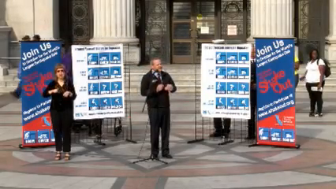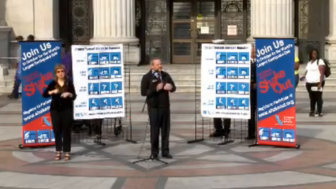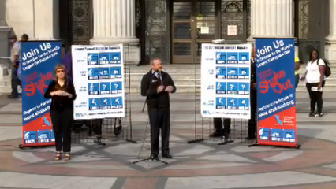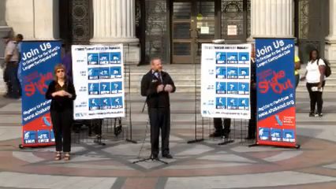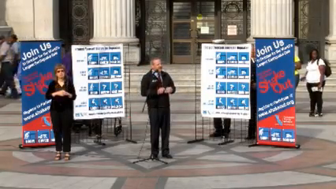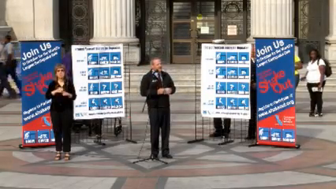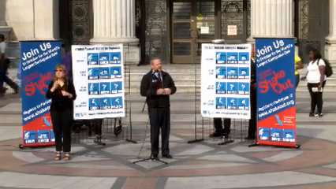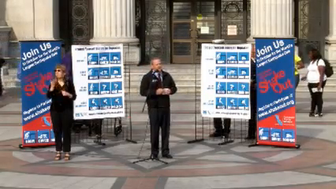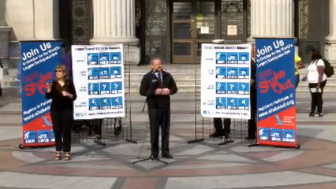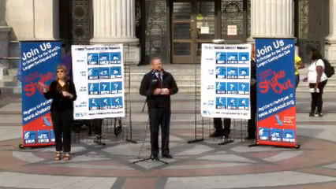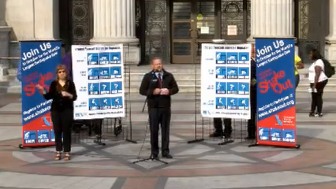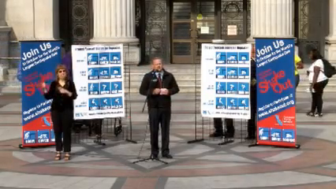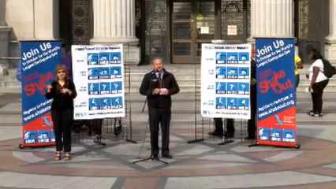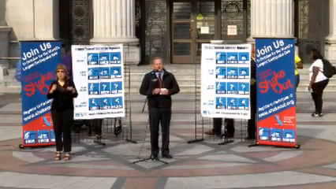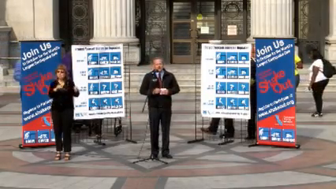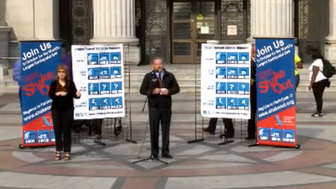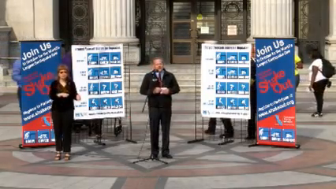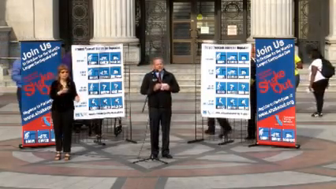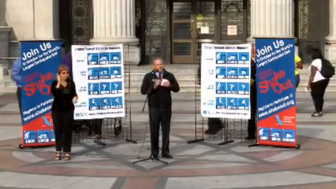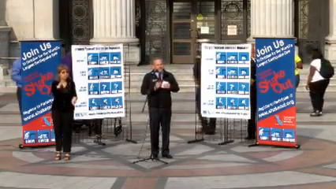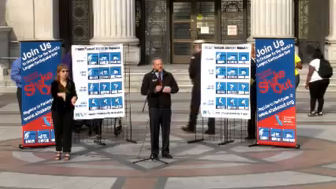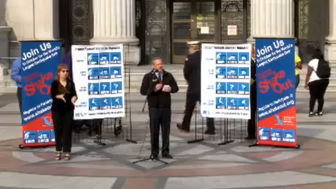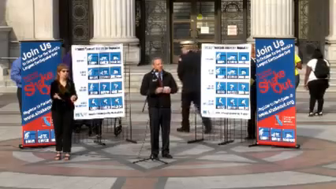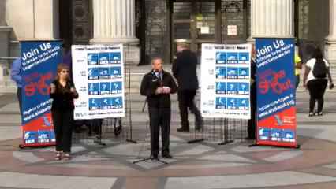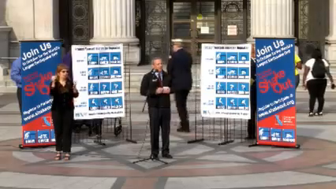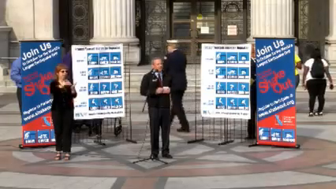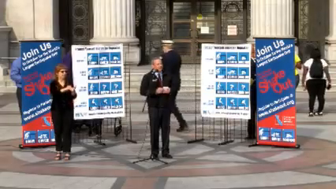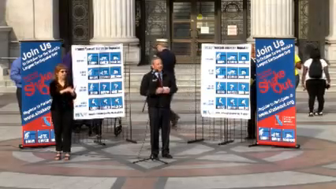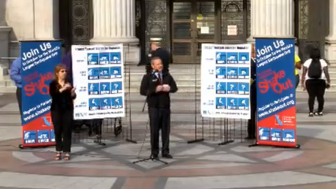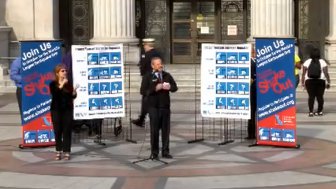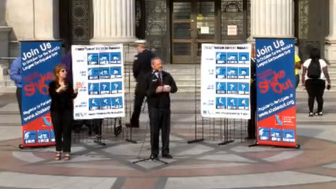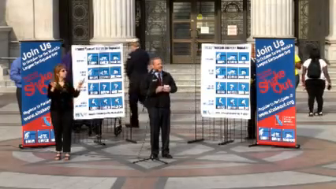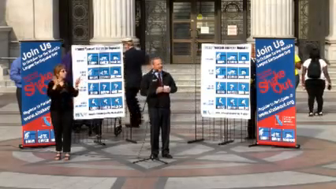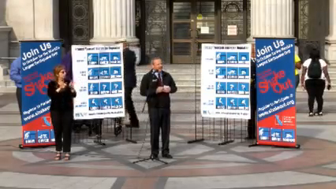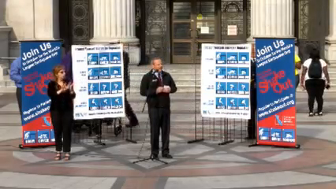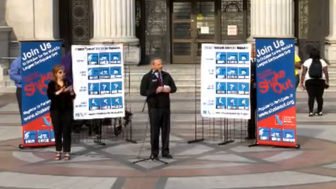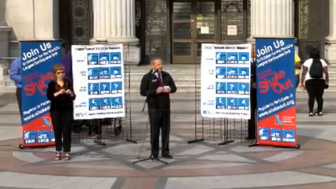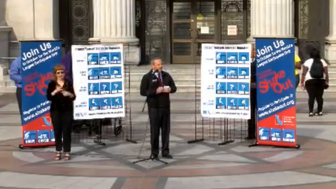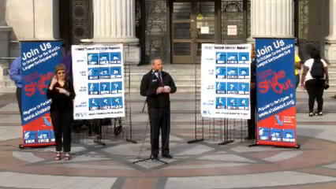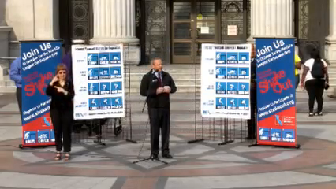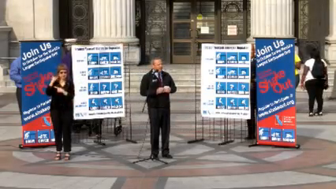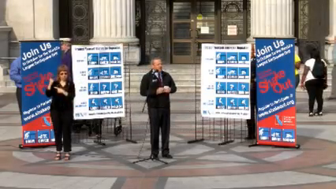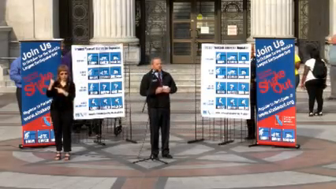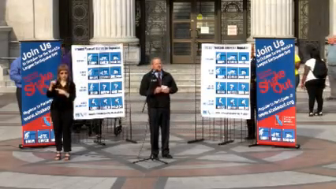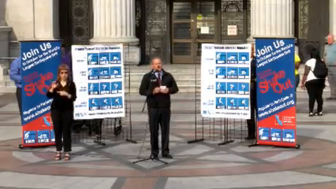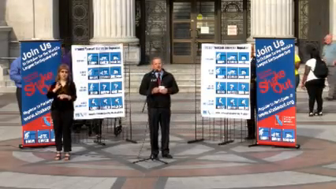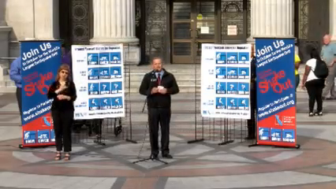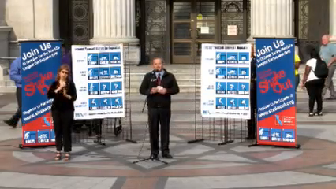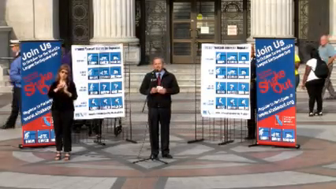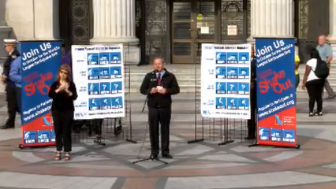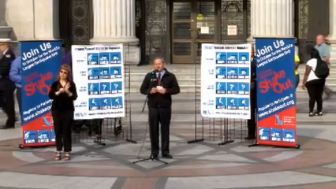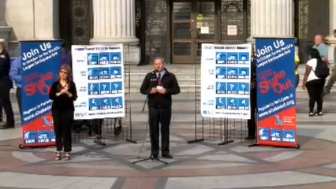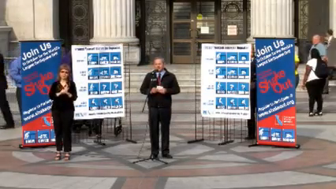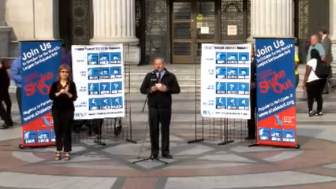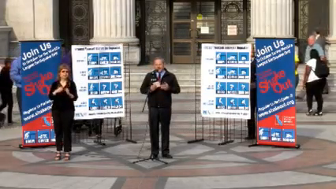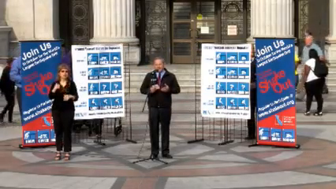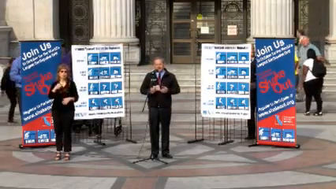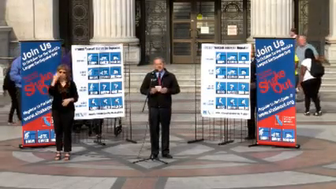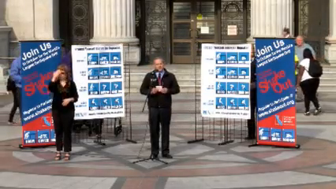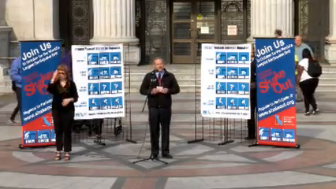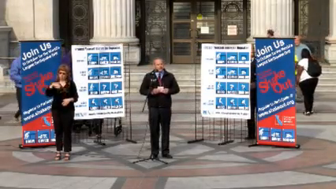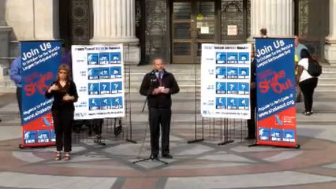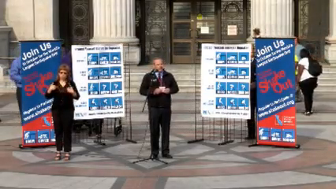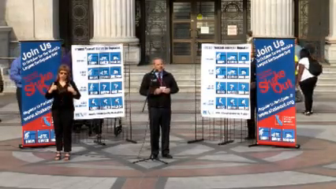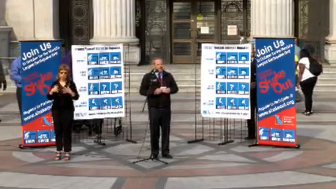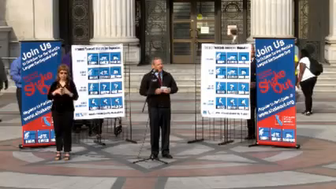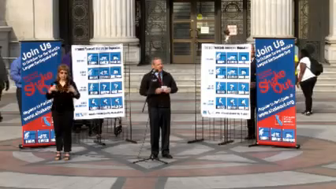These things happen. It's very important in a state like California, where we've got the kind of